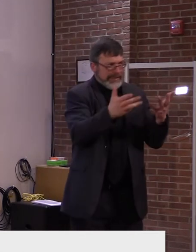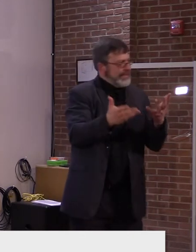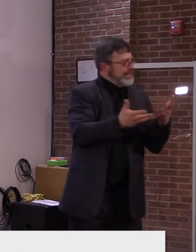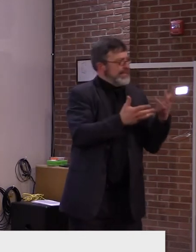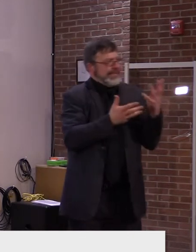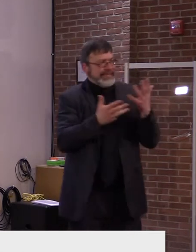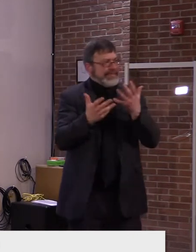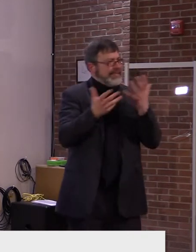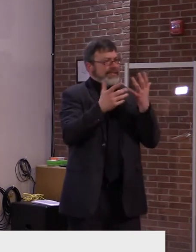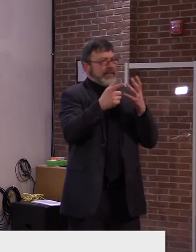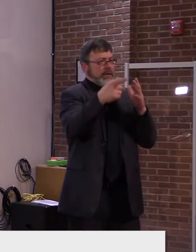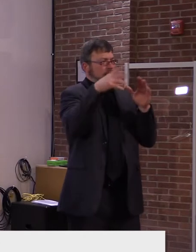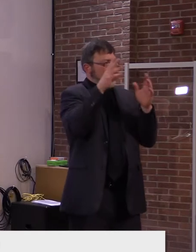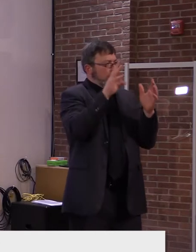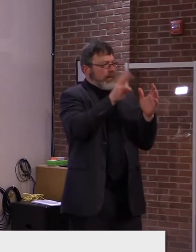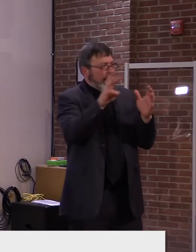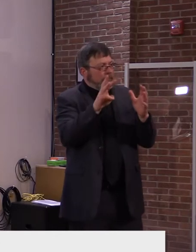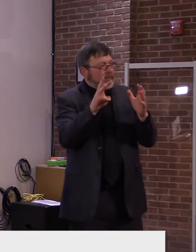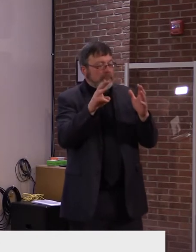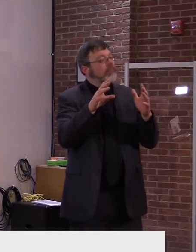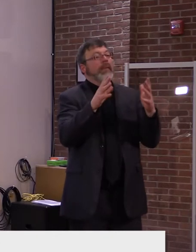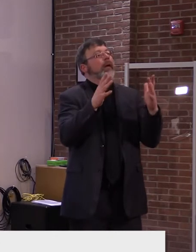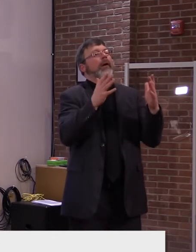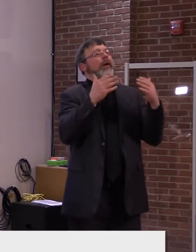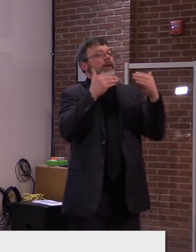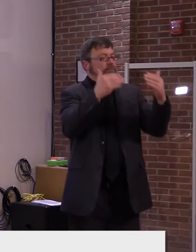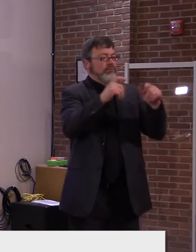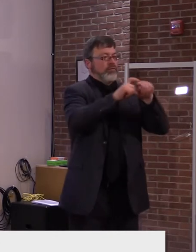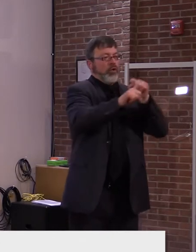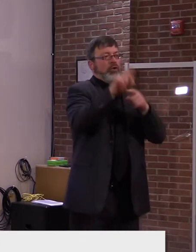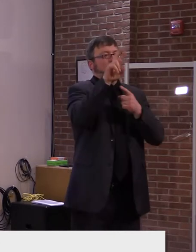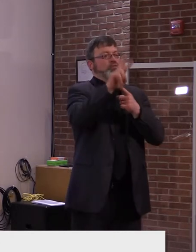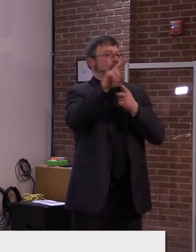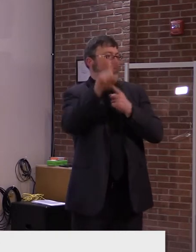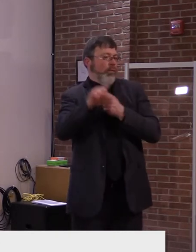now I'll turn it over to Dr. Levine for Dr. health update.